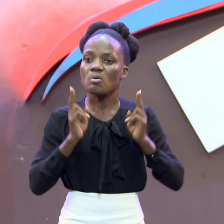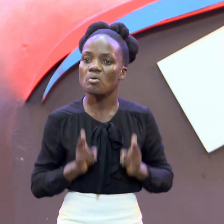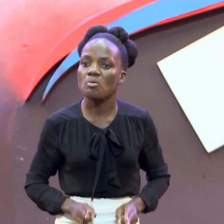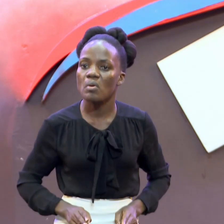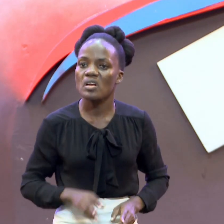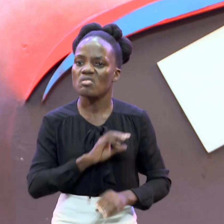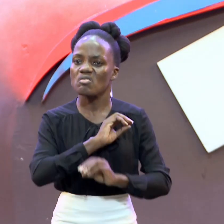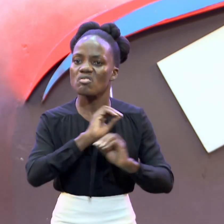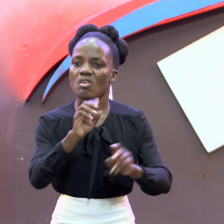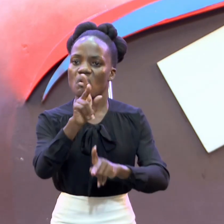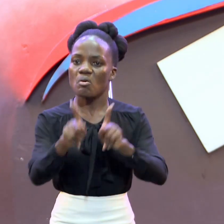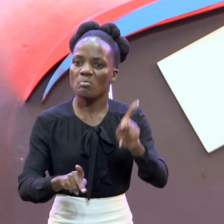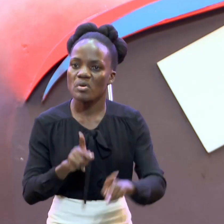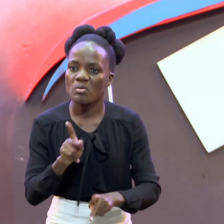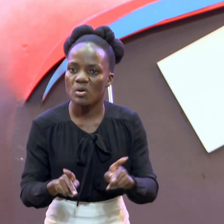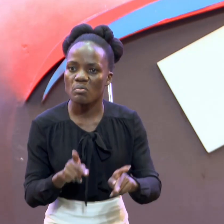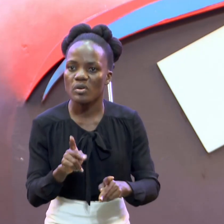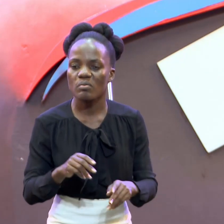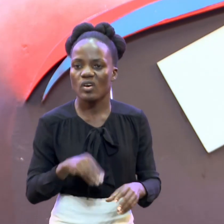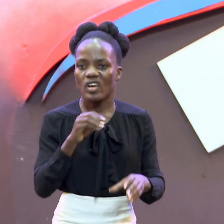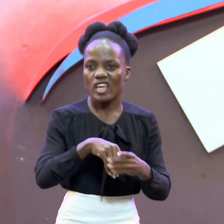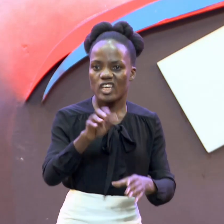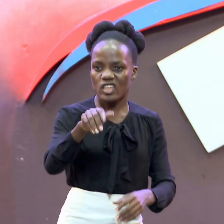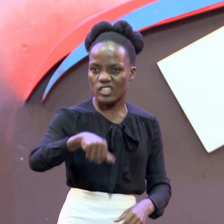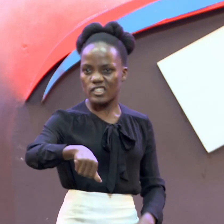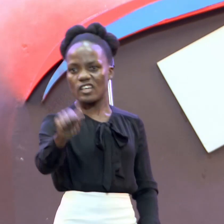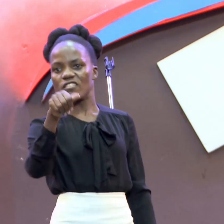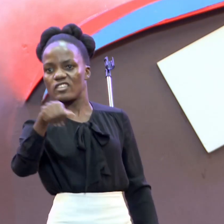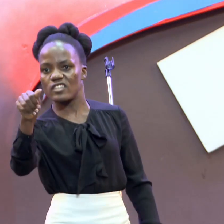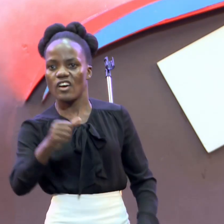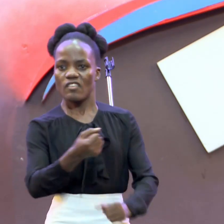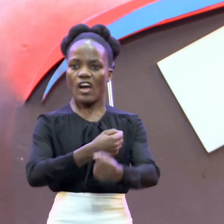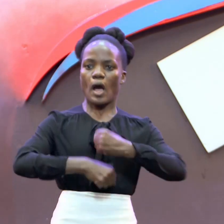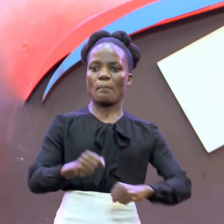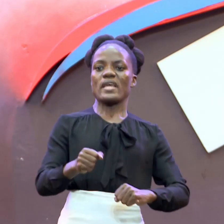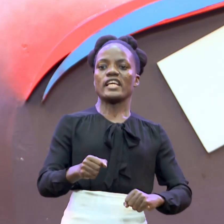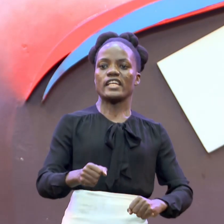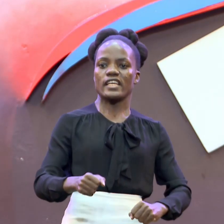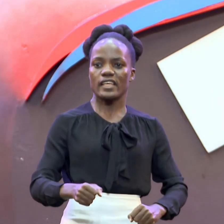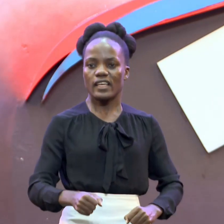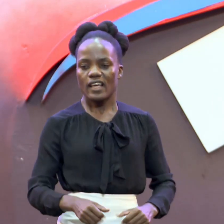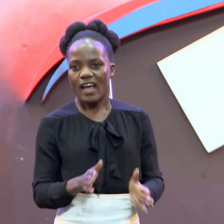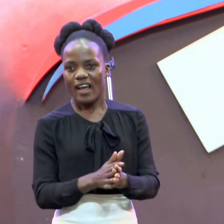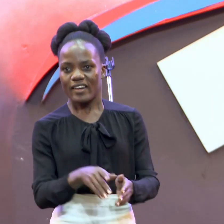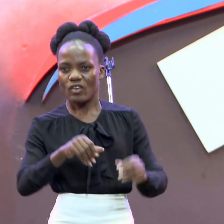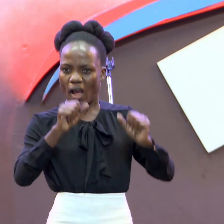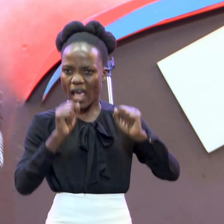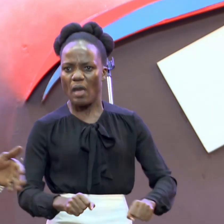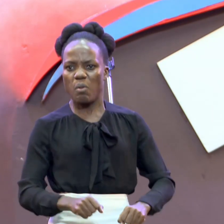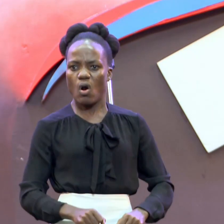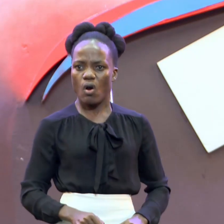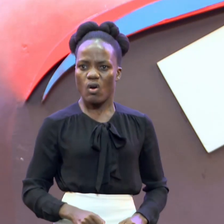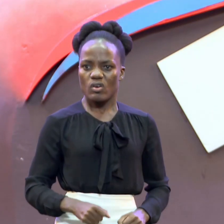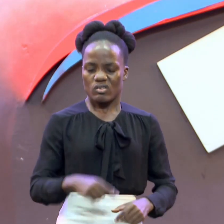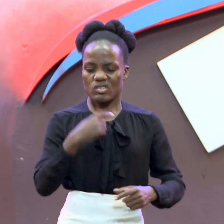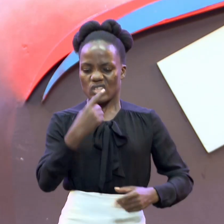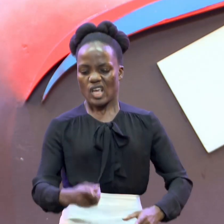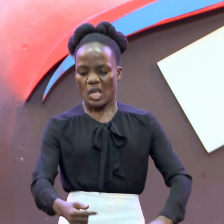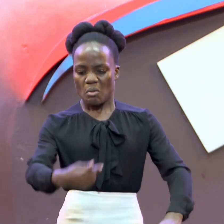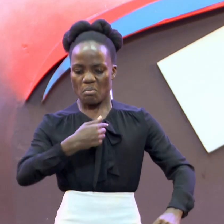in his Own setting As a human being Has the ability To do away With his sin